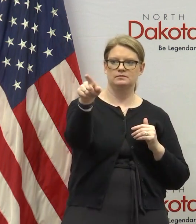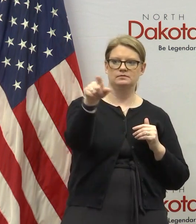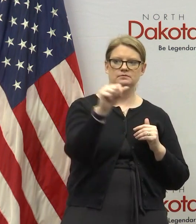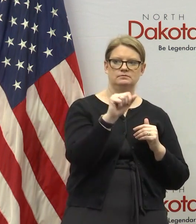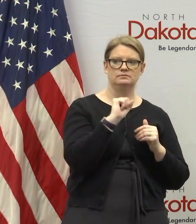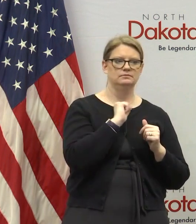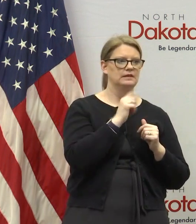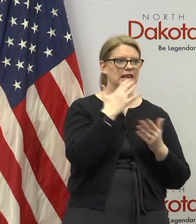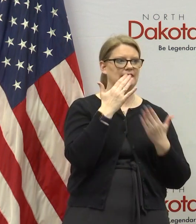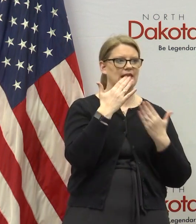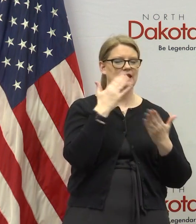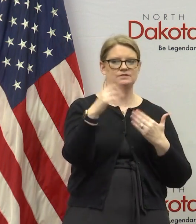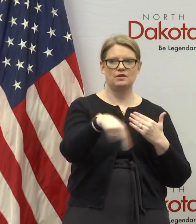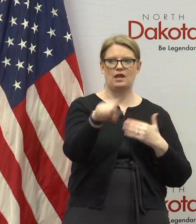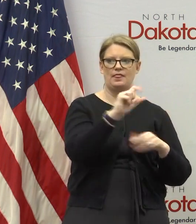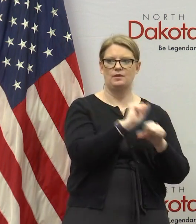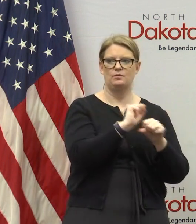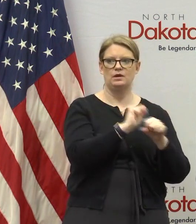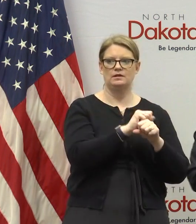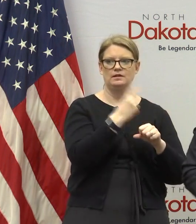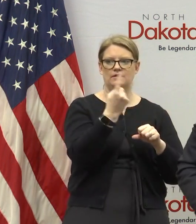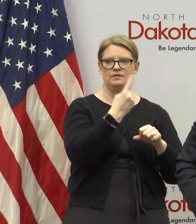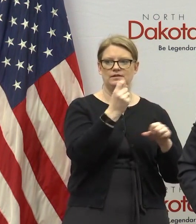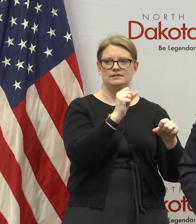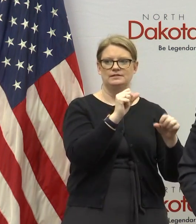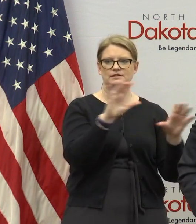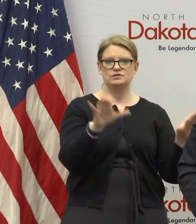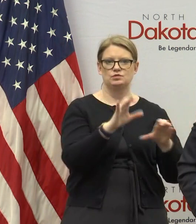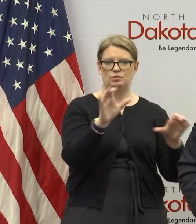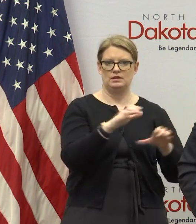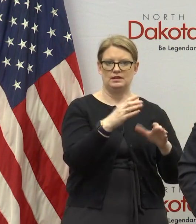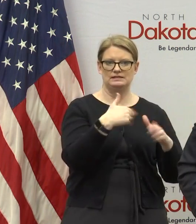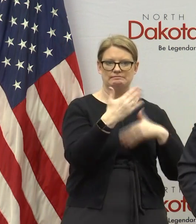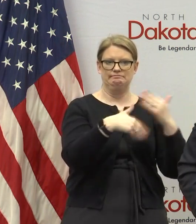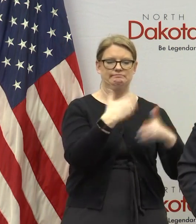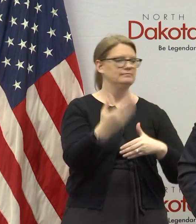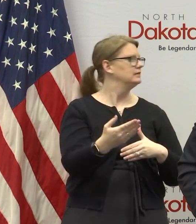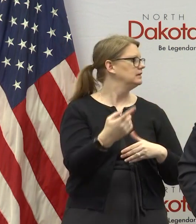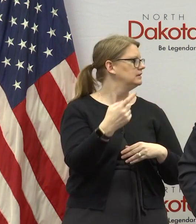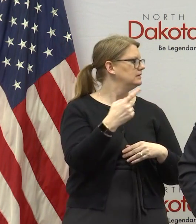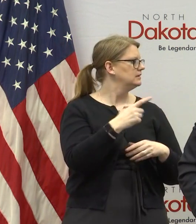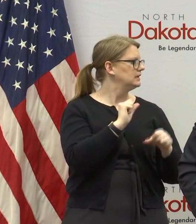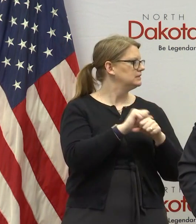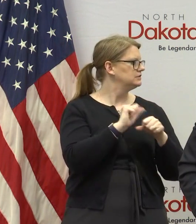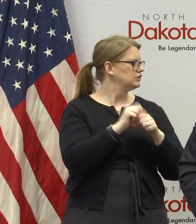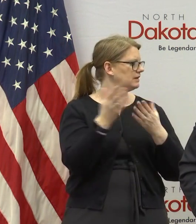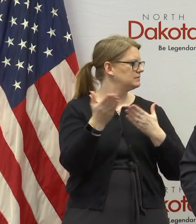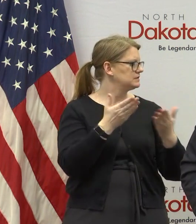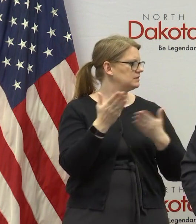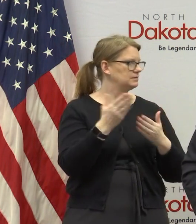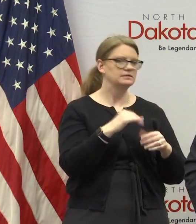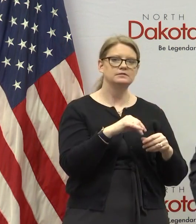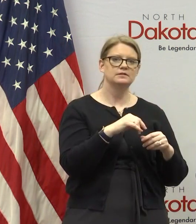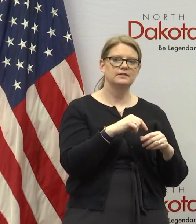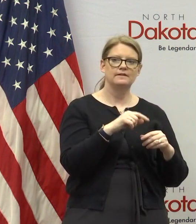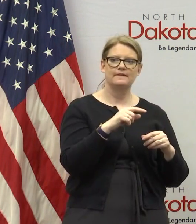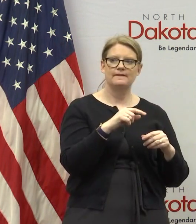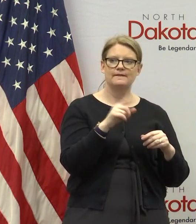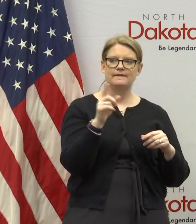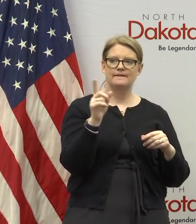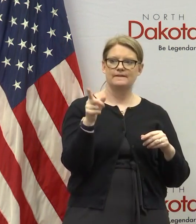being here and thanks for for all the work that everybody is doing as you guys face this crunch over in the uh in job service unemployment claim area